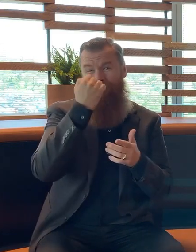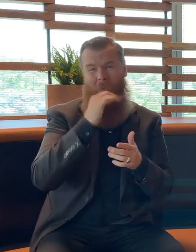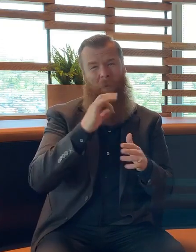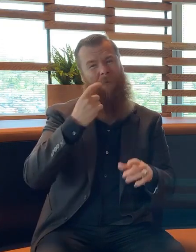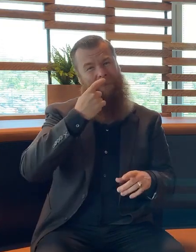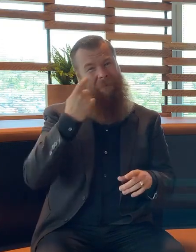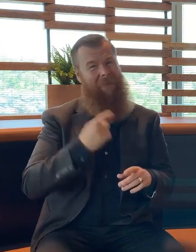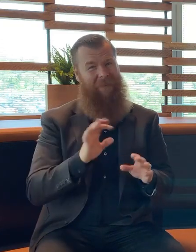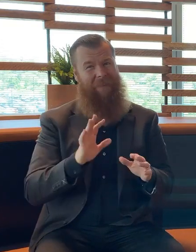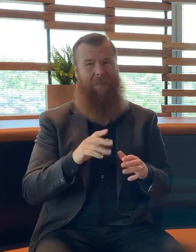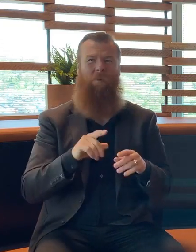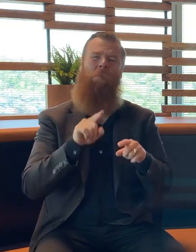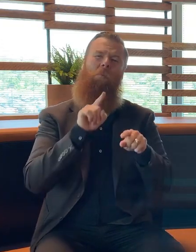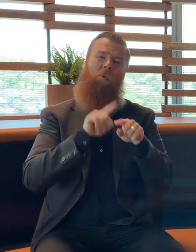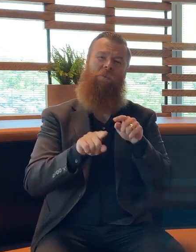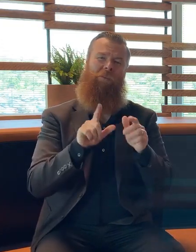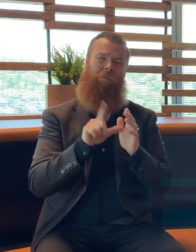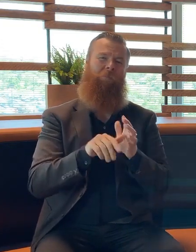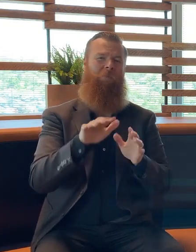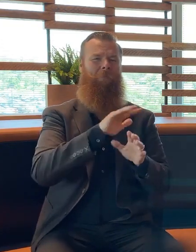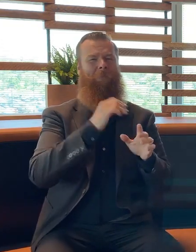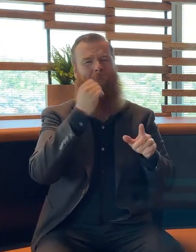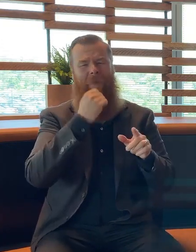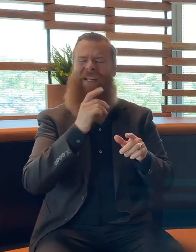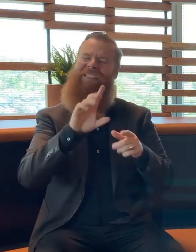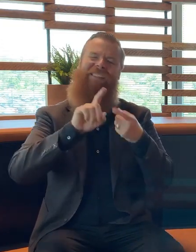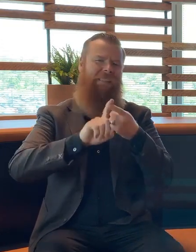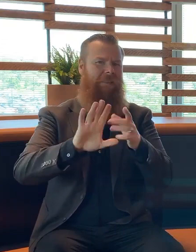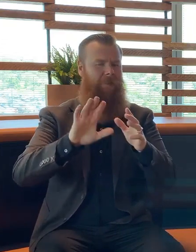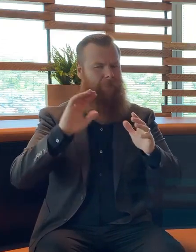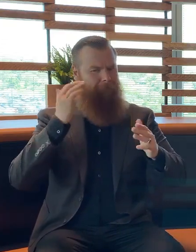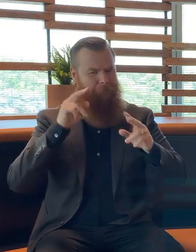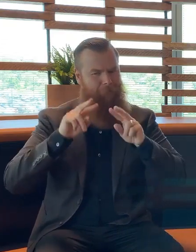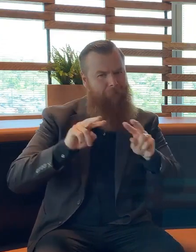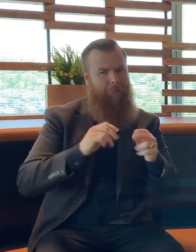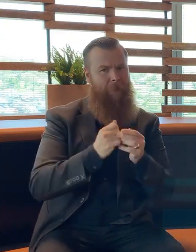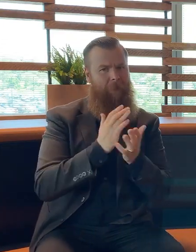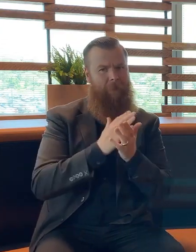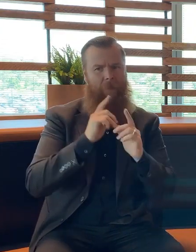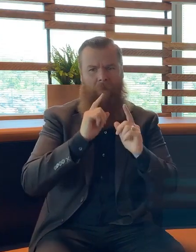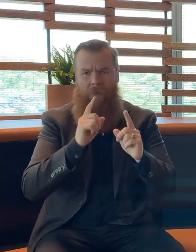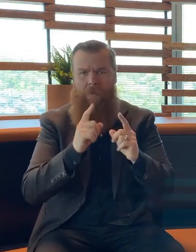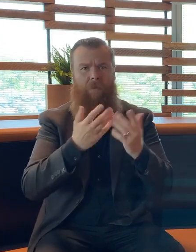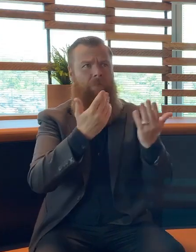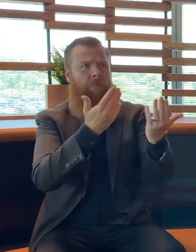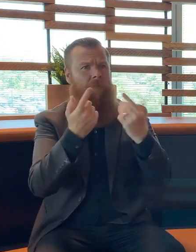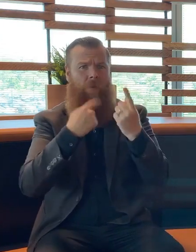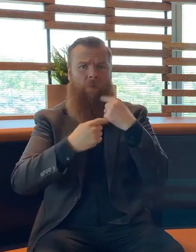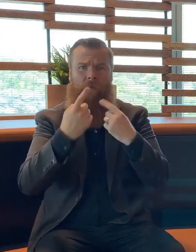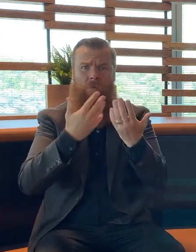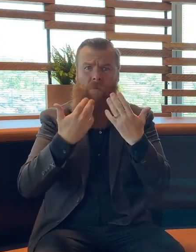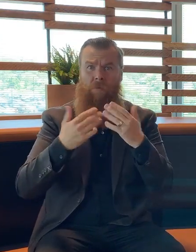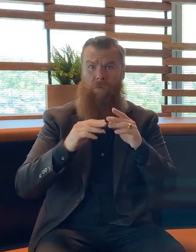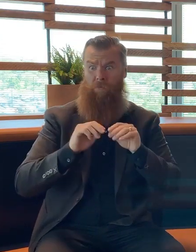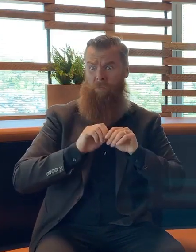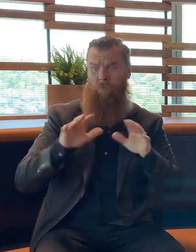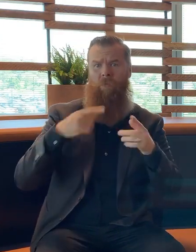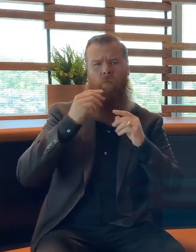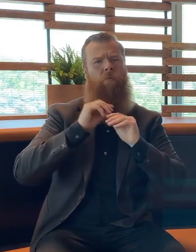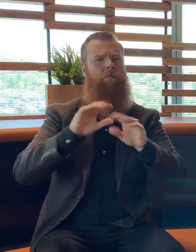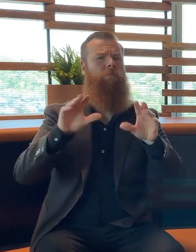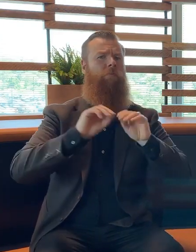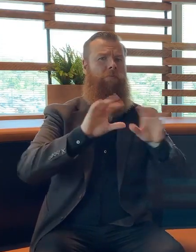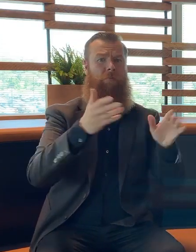we need to have further information on that over the coming week and we'll share that when that comes. But today I really want to talk about the